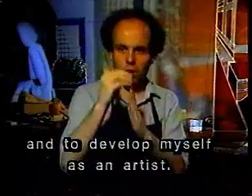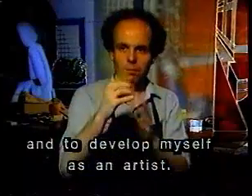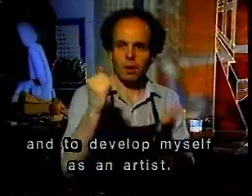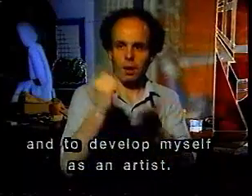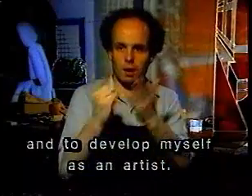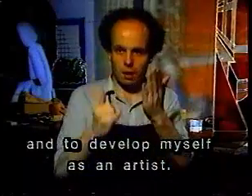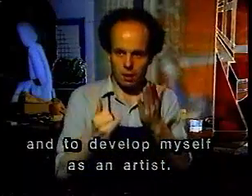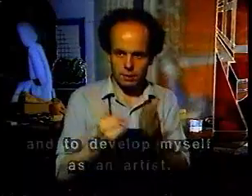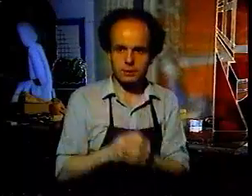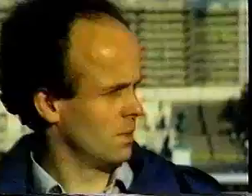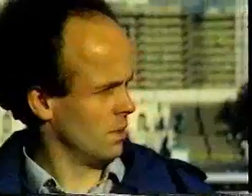an artist.